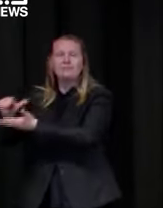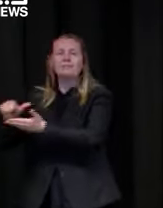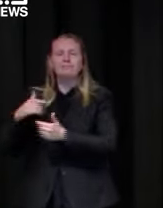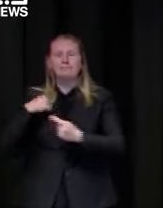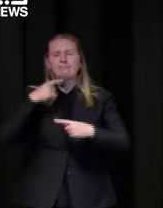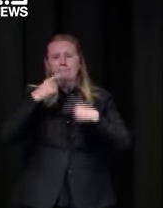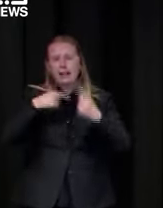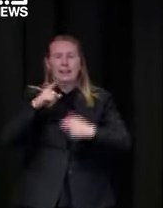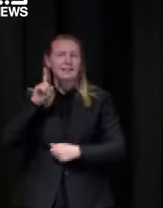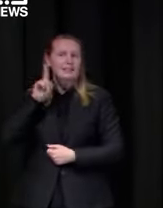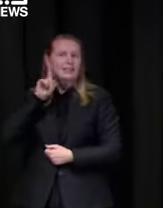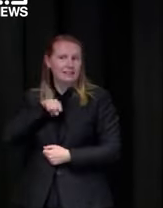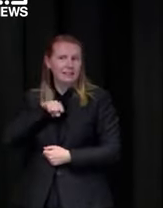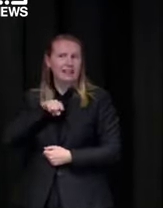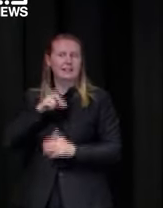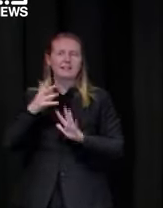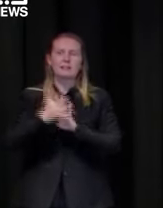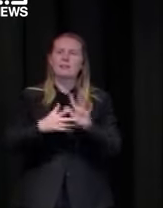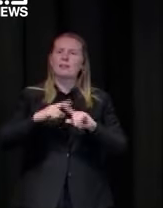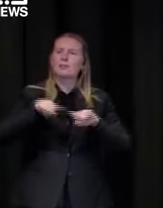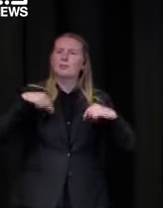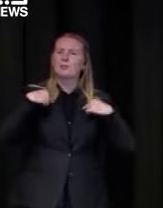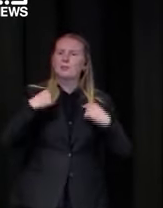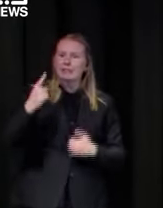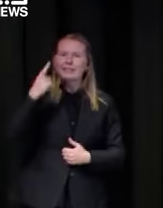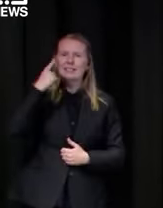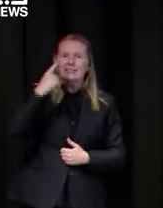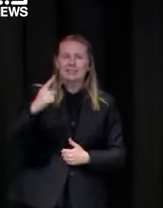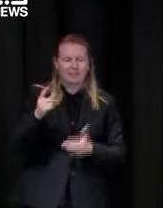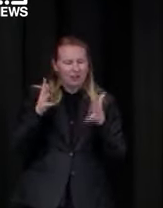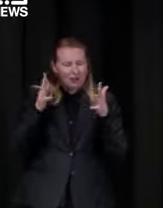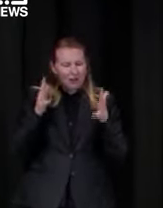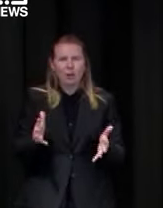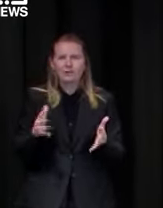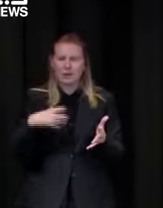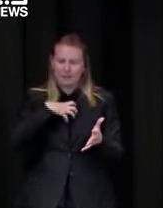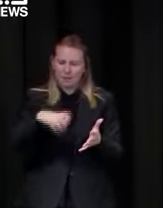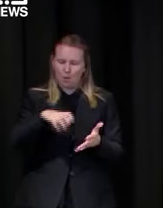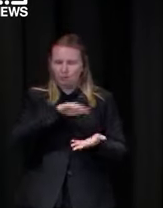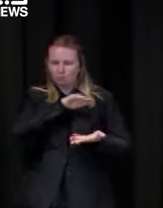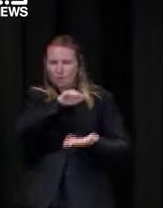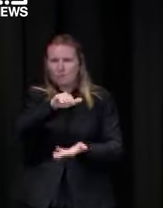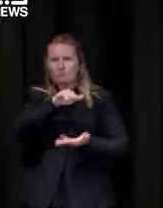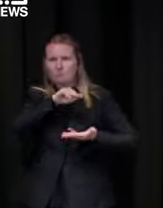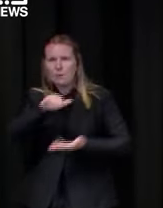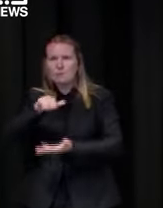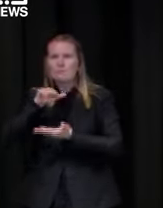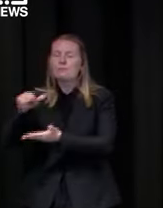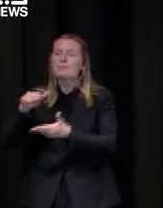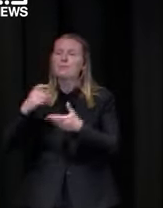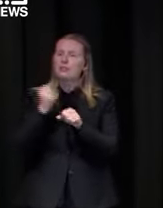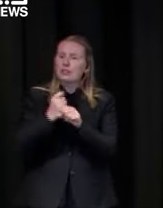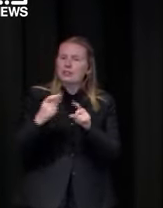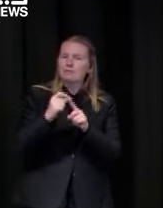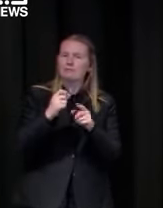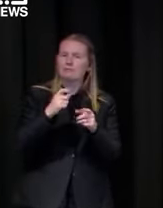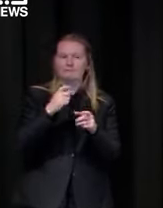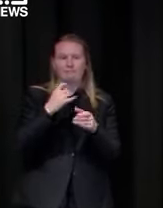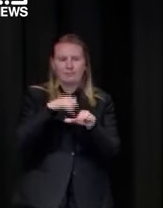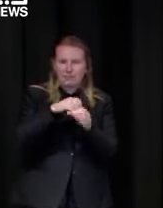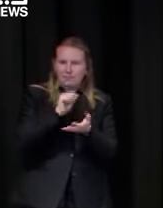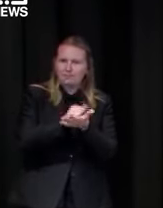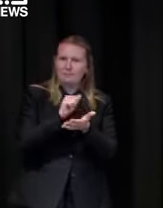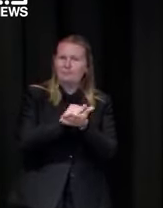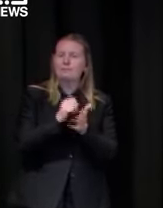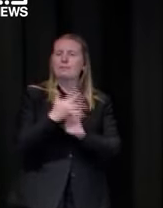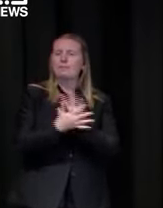morning um so we are seeing that really big step up of doses being made available to gps and pharmacies which is good news because it allows us to focus